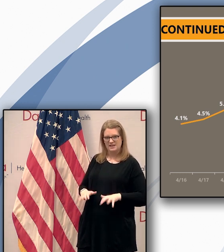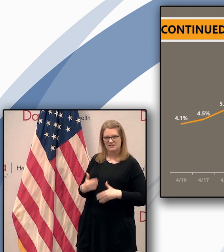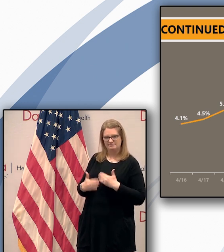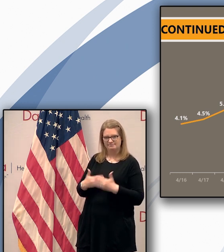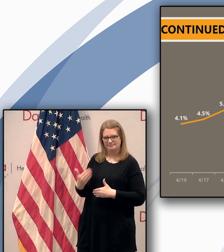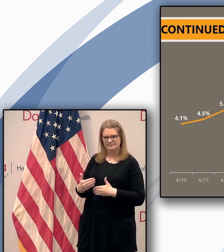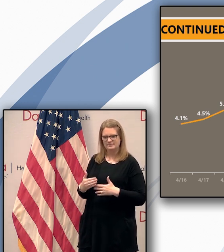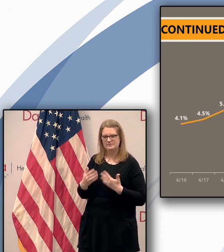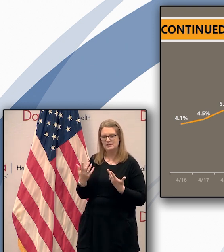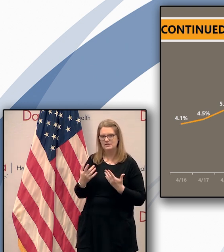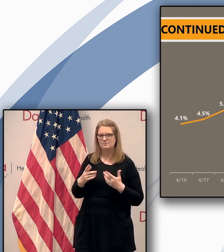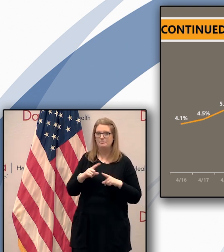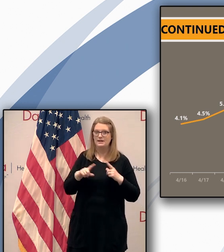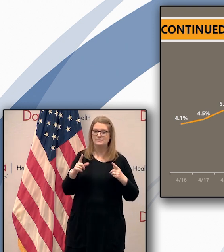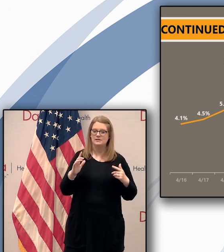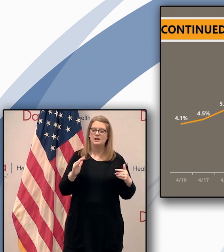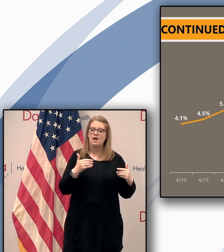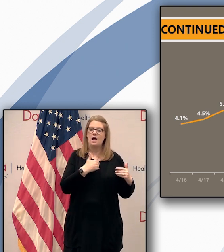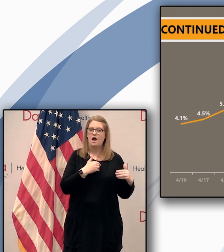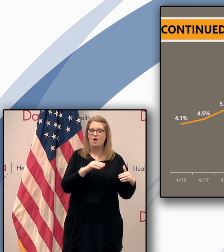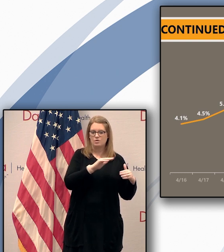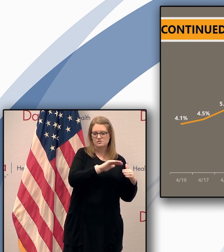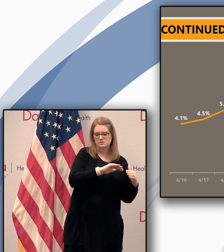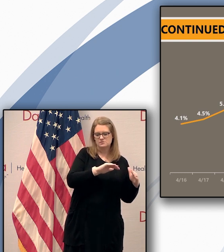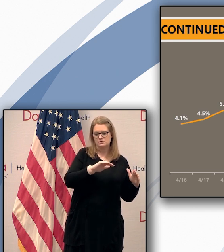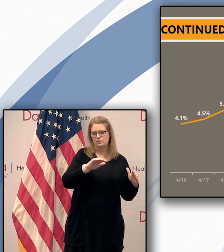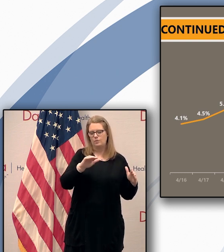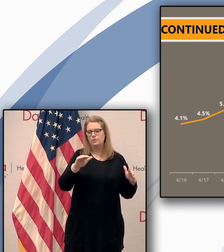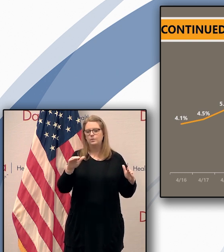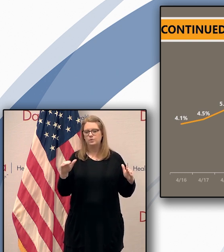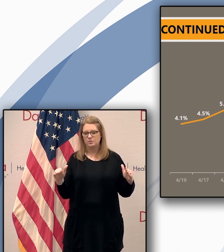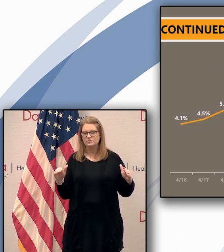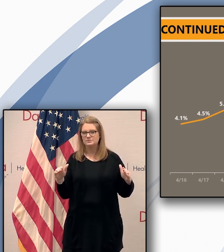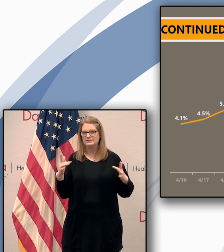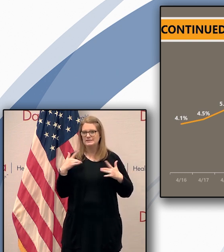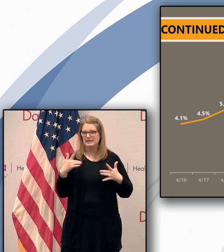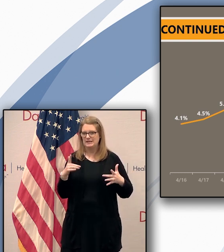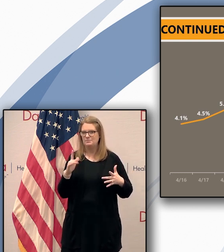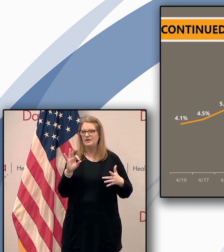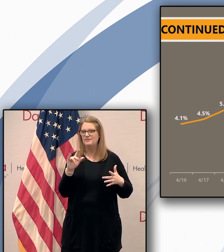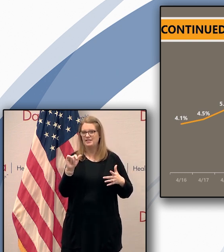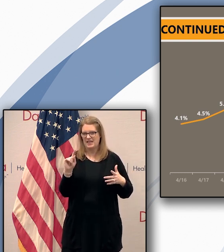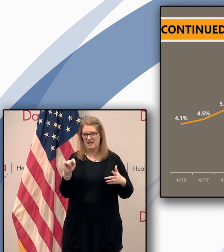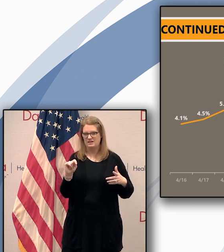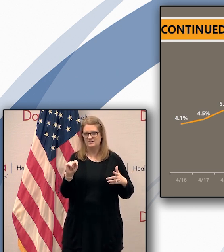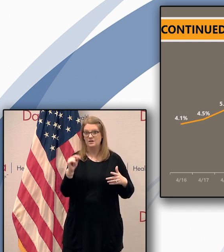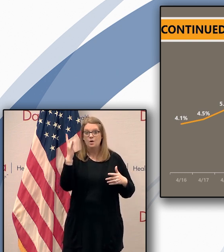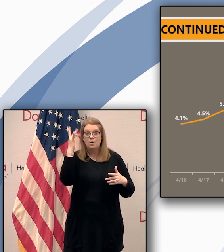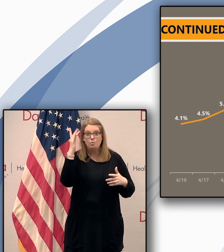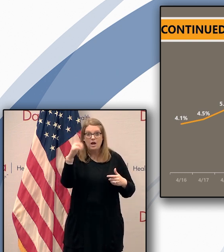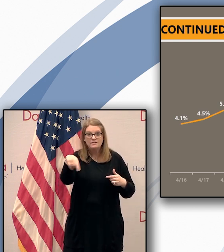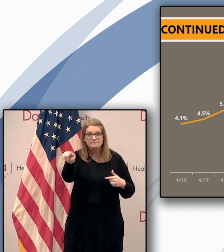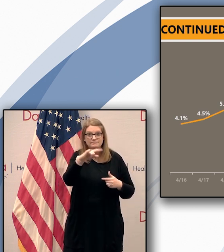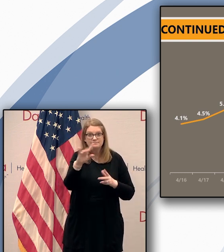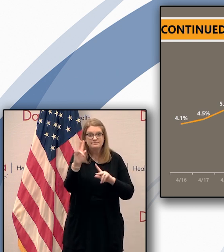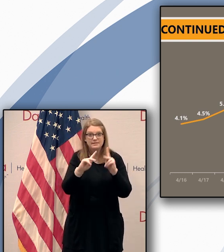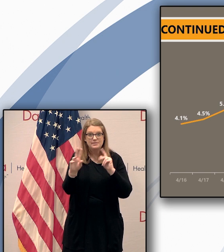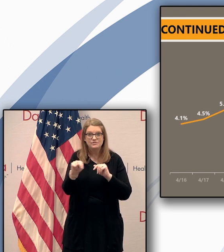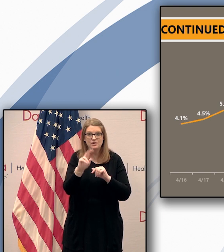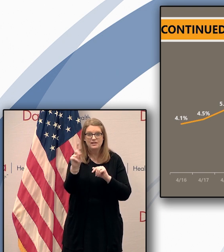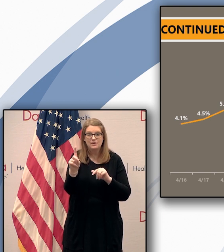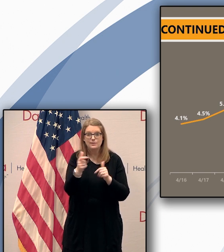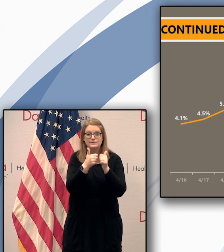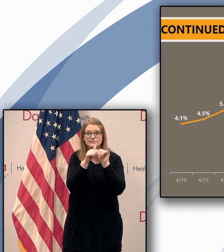the right direction but our our curve was uh always quite flat because again the great work that North Codans did to protect themselves